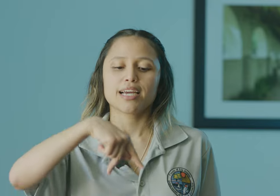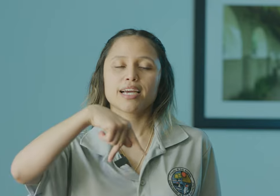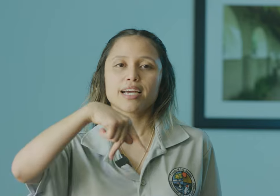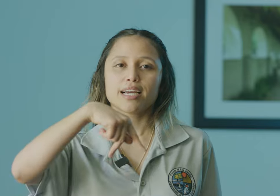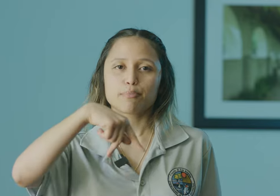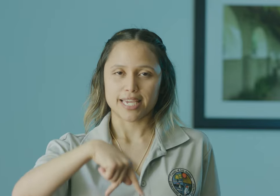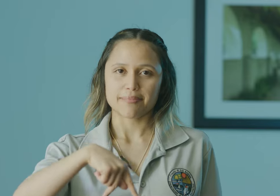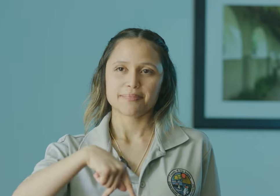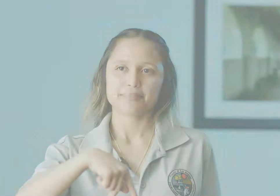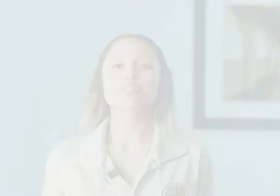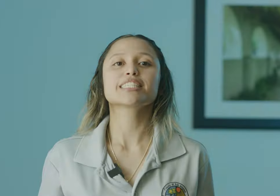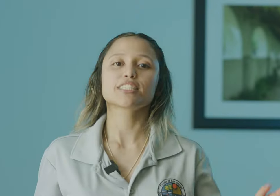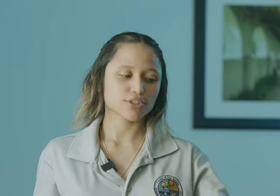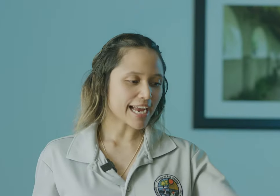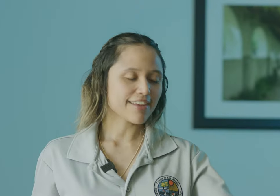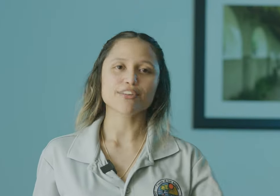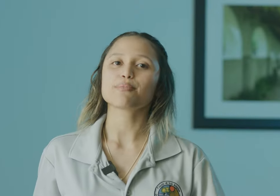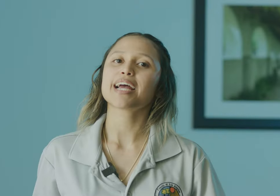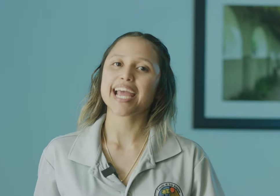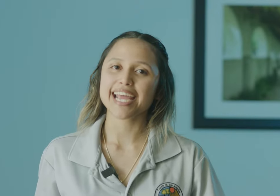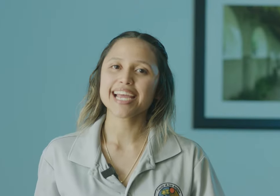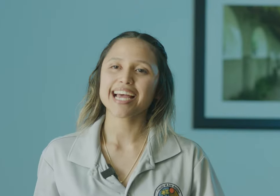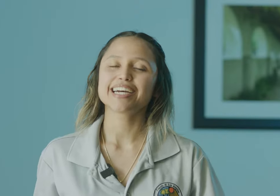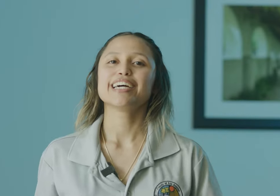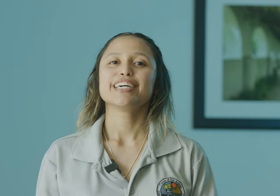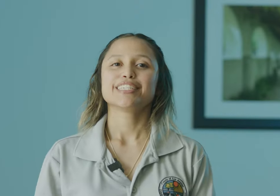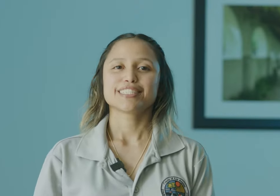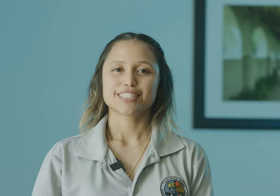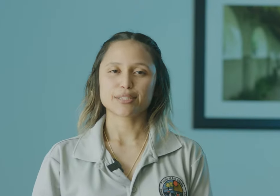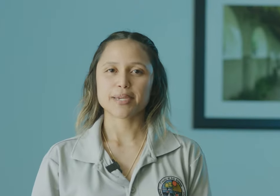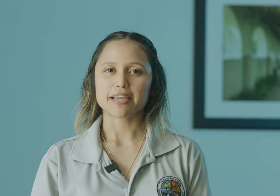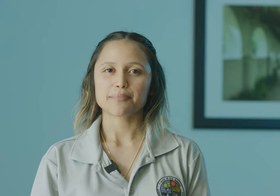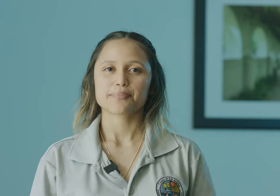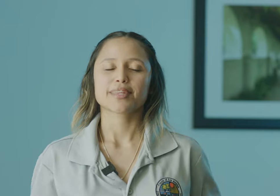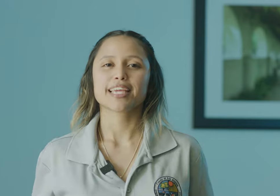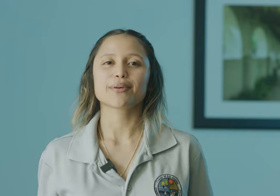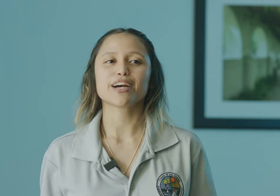P. Let's try from A to P. Here we go.